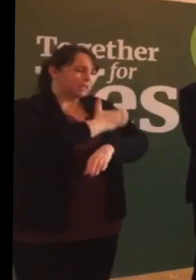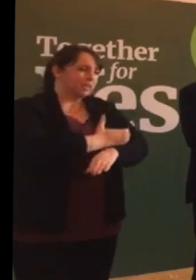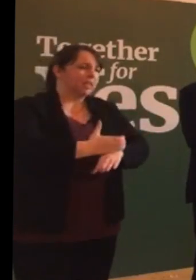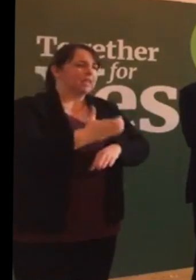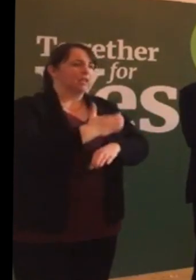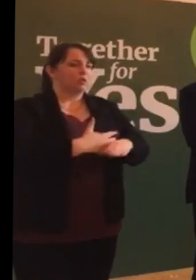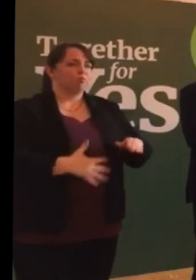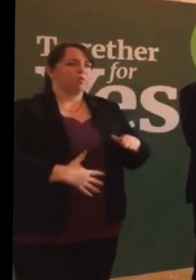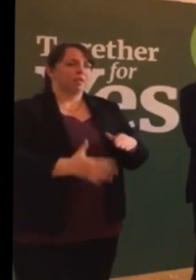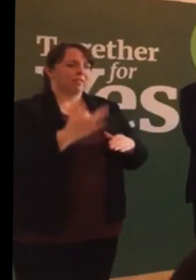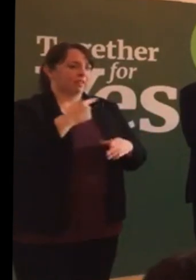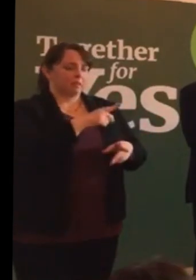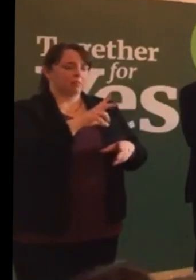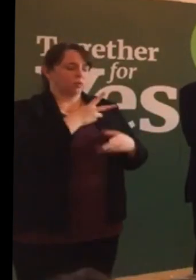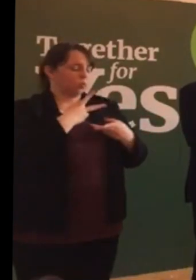to.